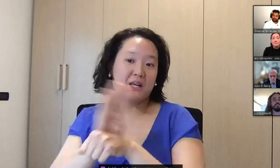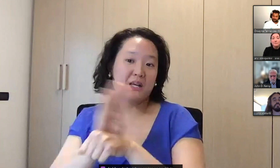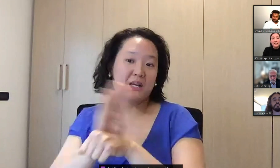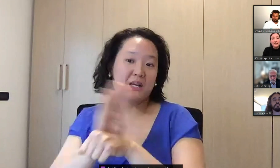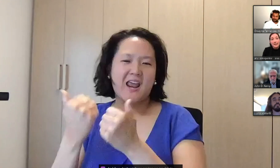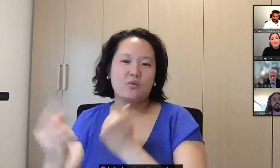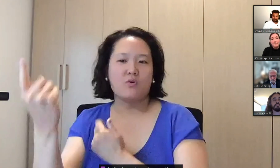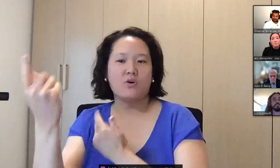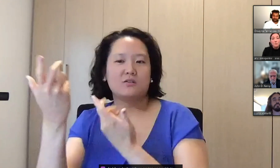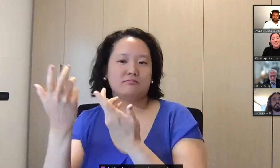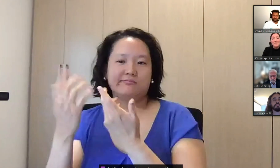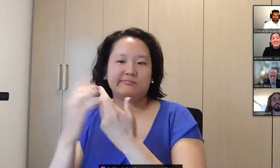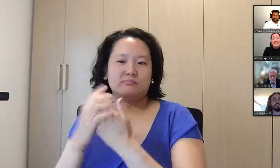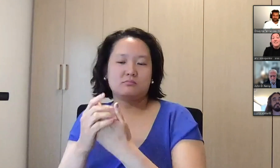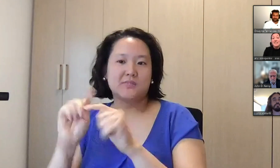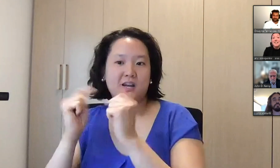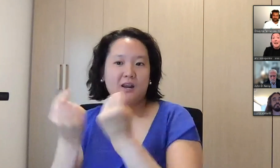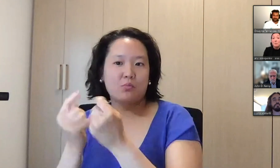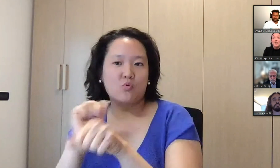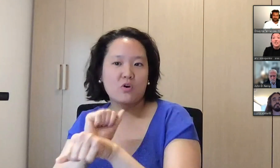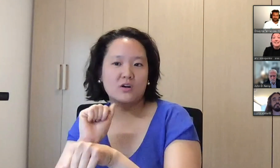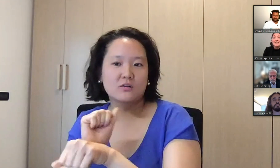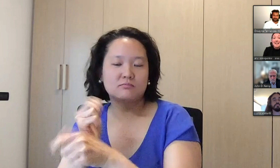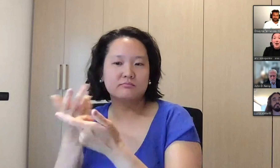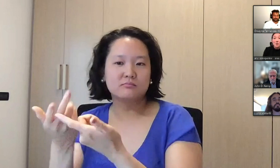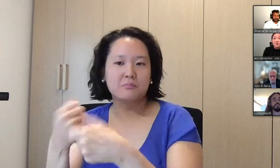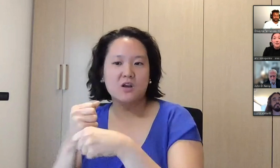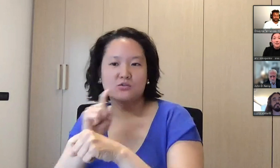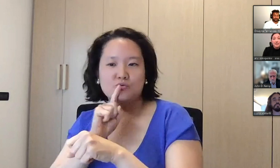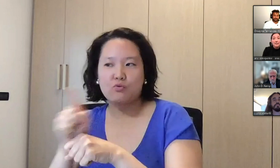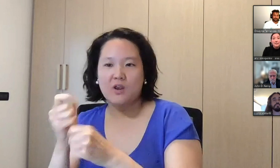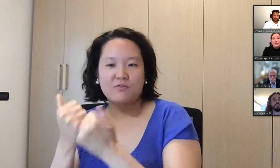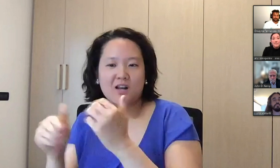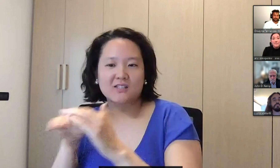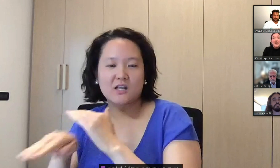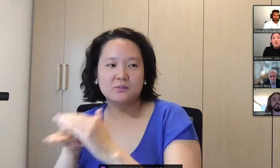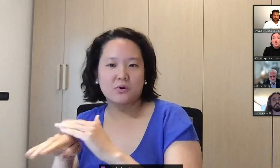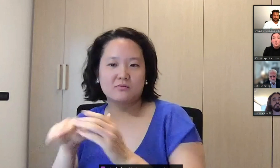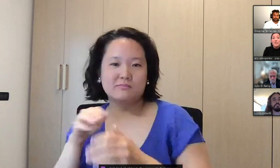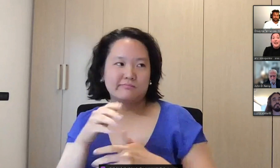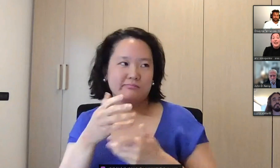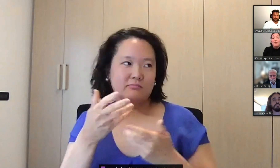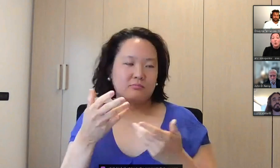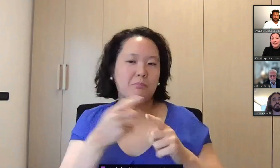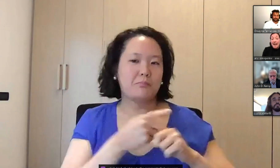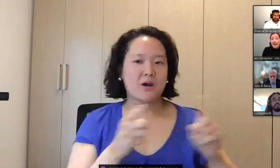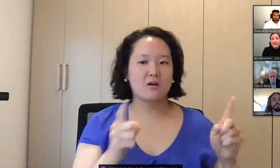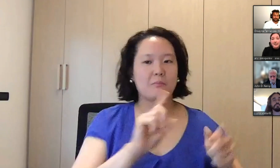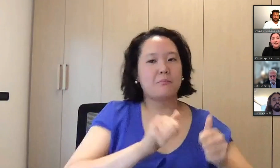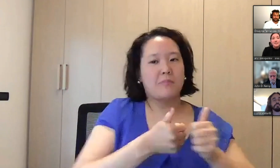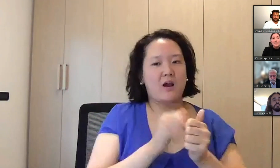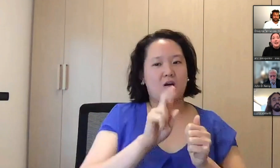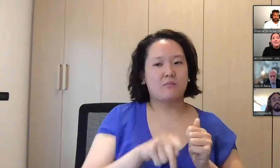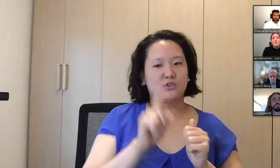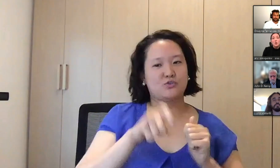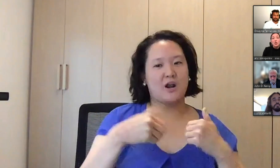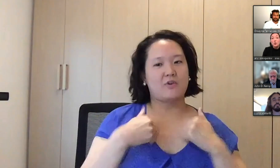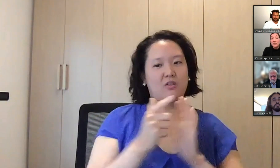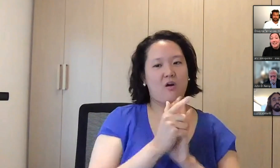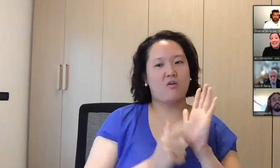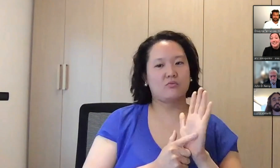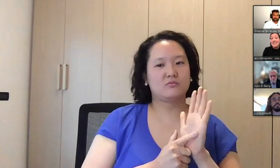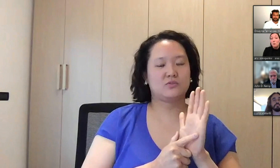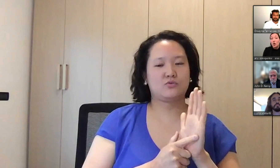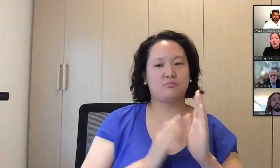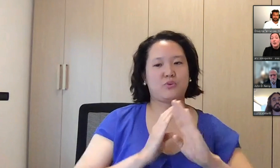about, um, investing in the design process now, making sure that everyone has access that we're